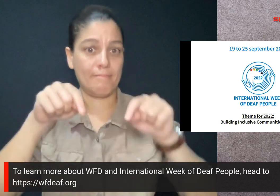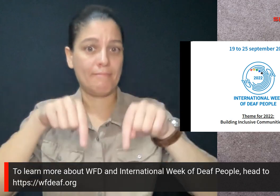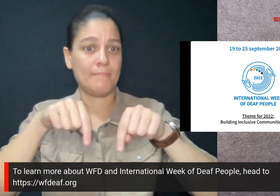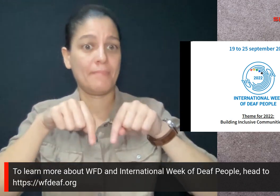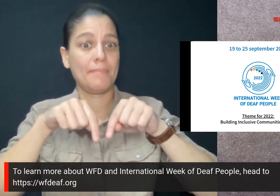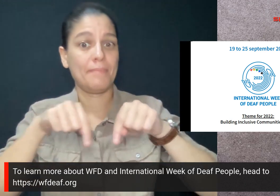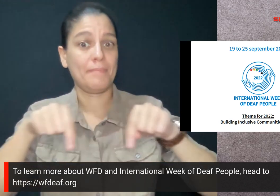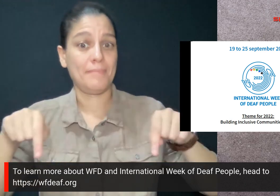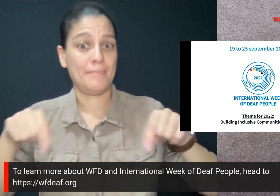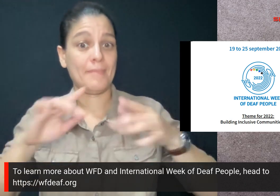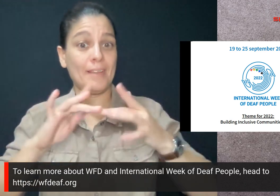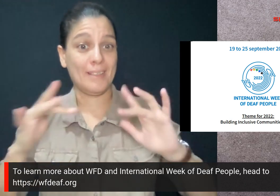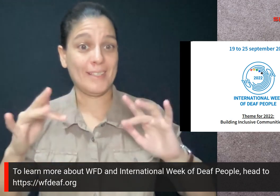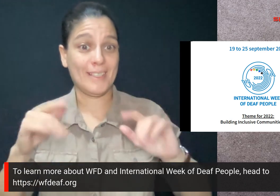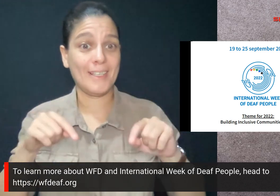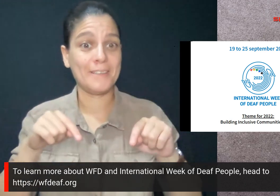wfdeaf.org.